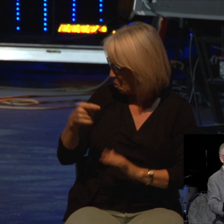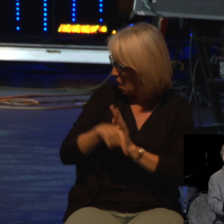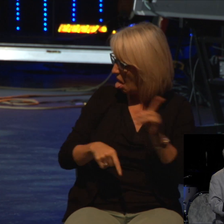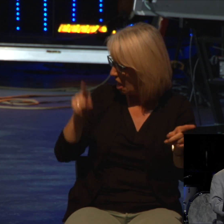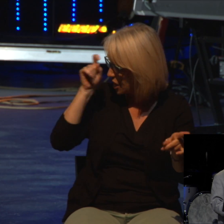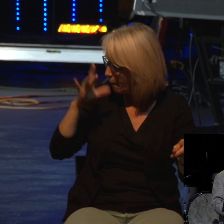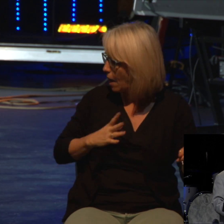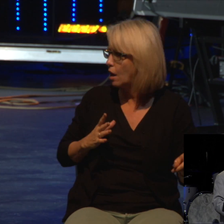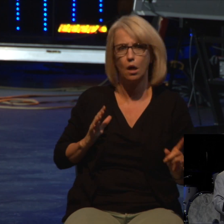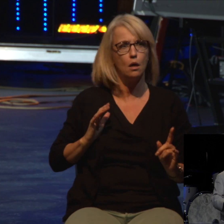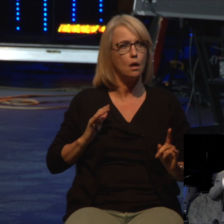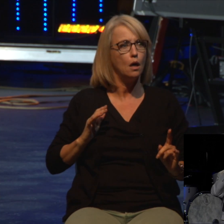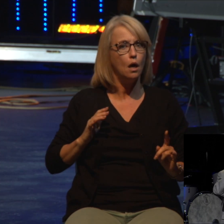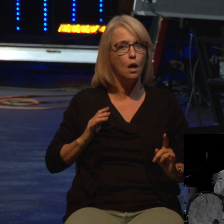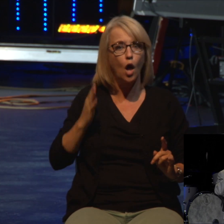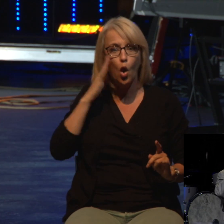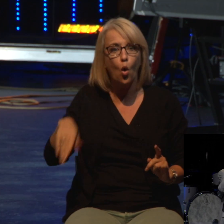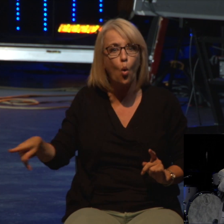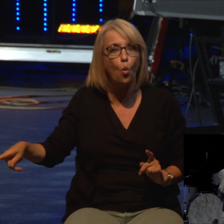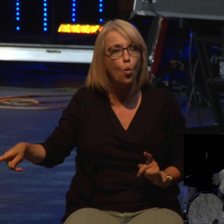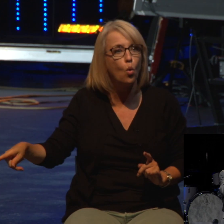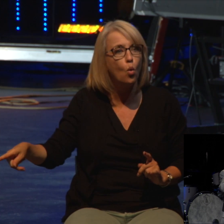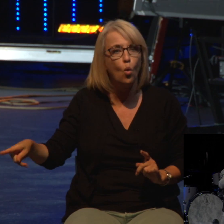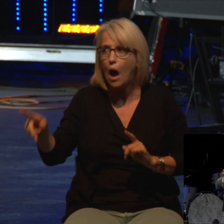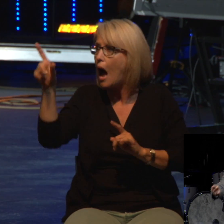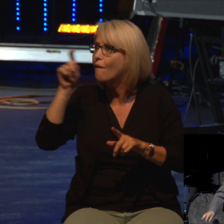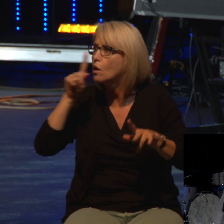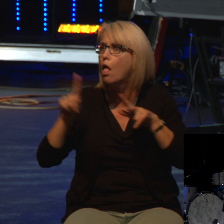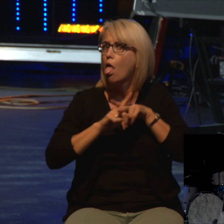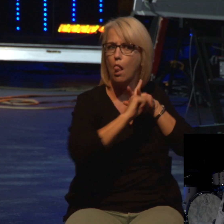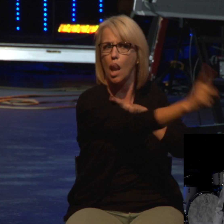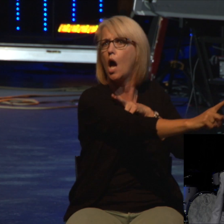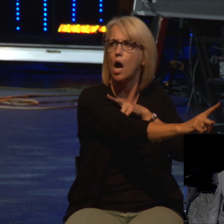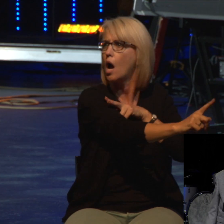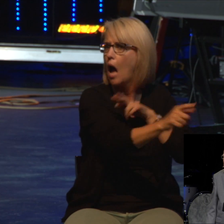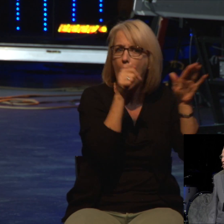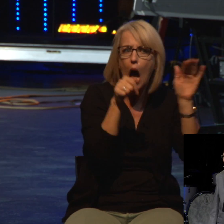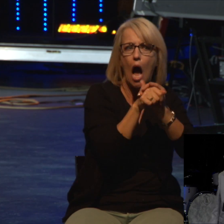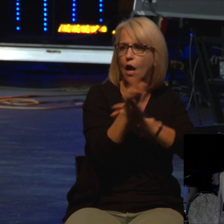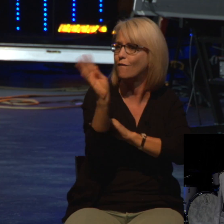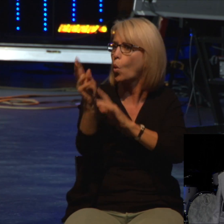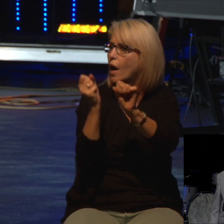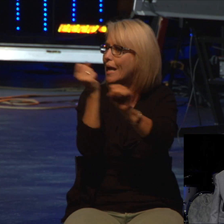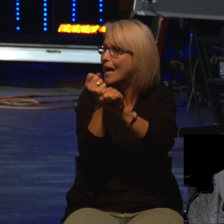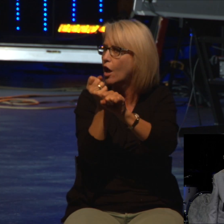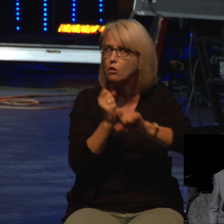Egyptian? And Moses had to leave Egypt, and he spent 40 years in the back pastures of Sinai